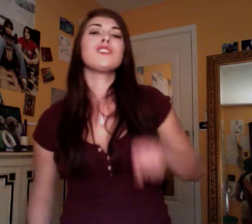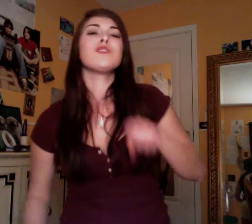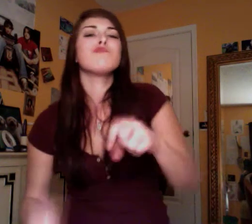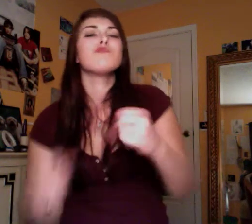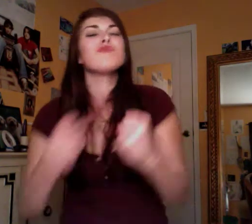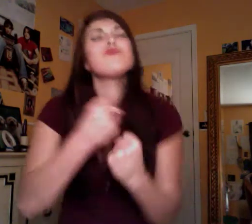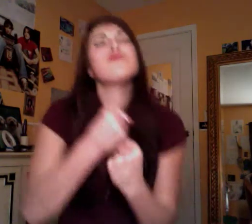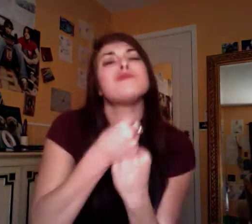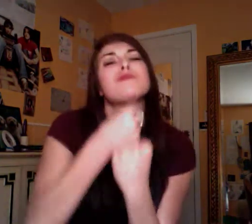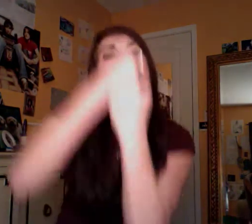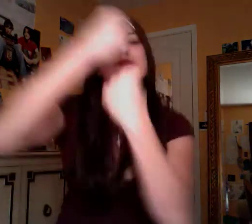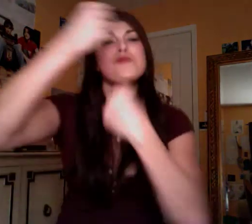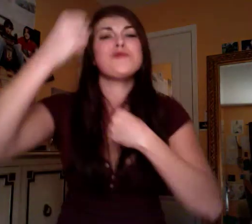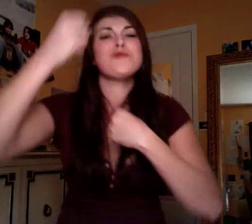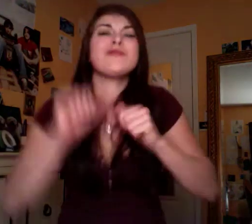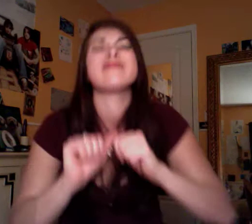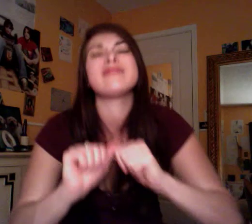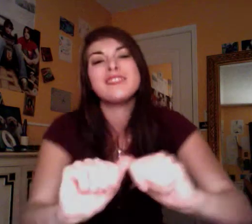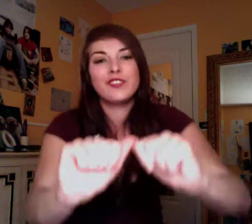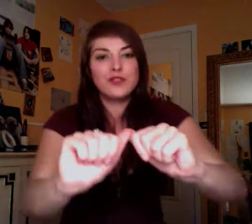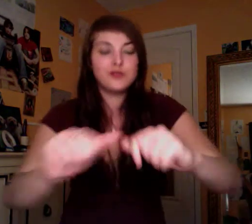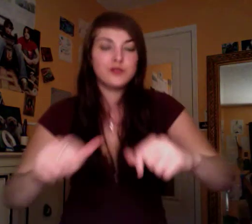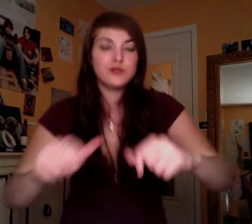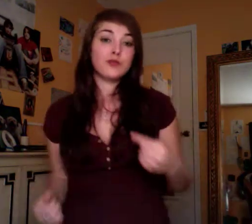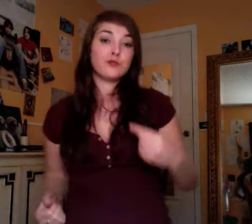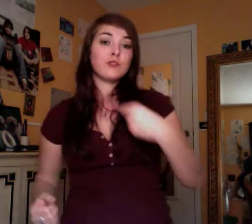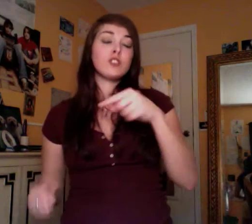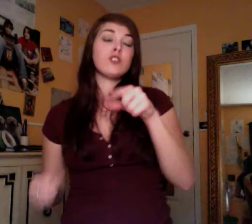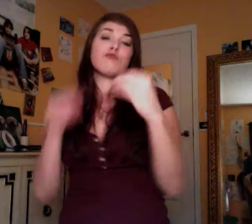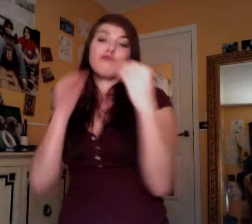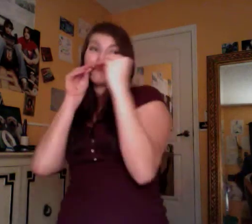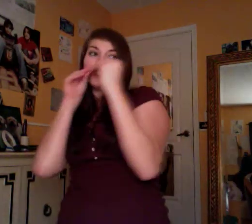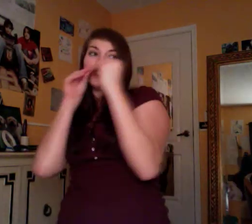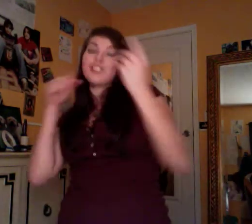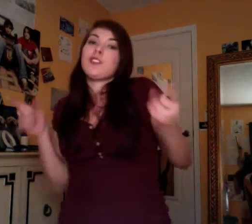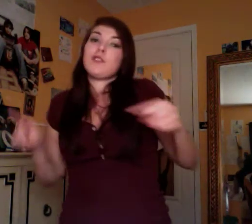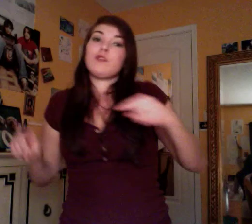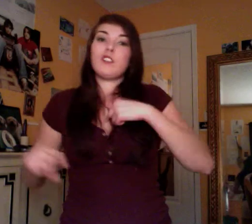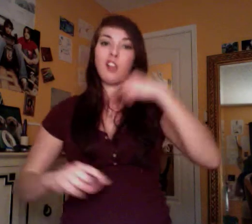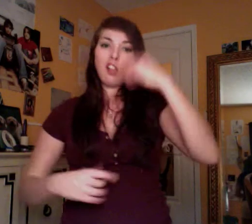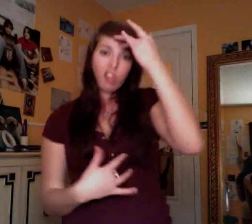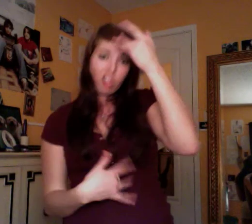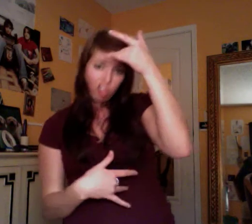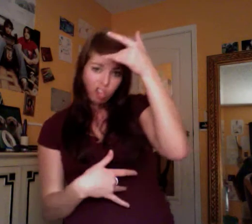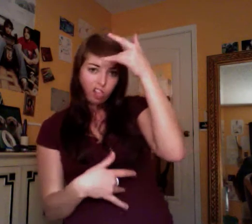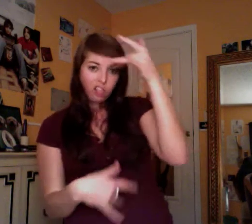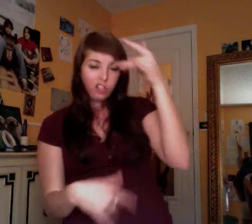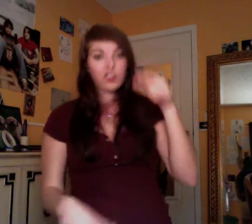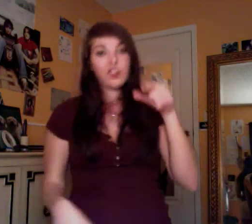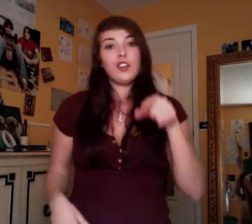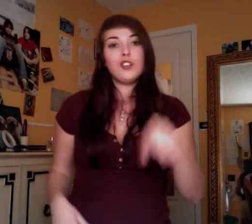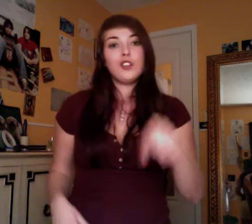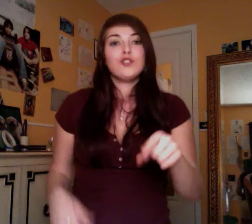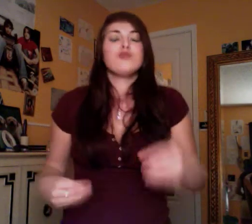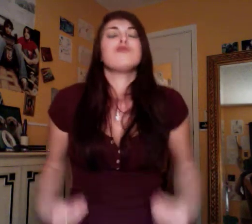You always have my back, and you kiss me when I'm sick, you make me feel